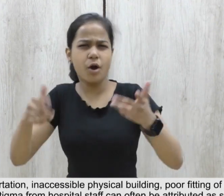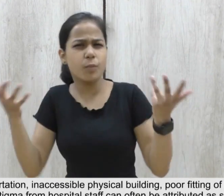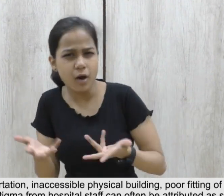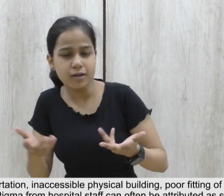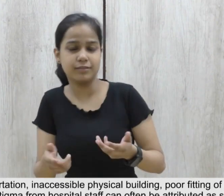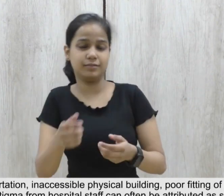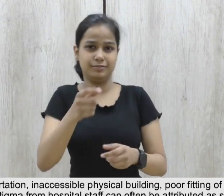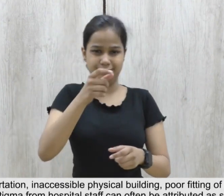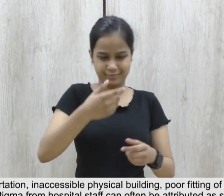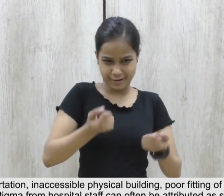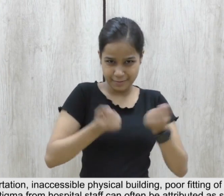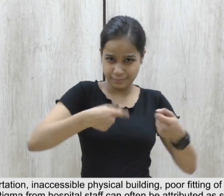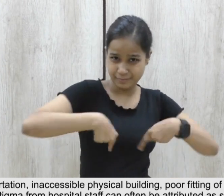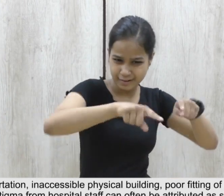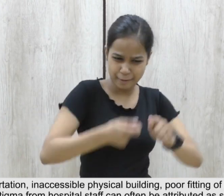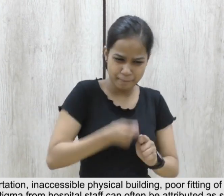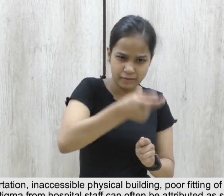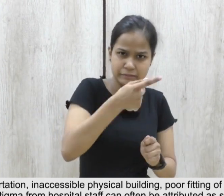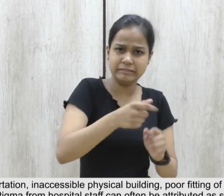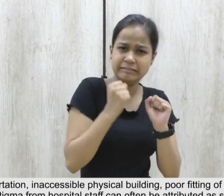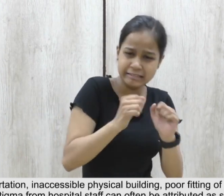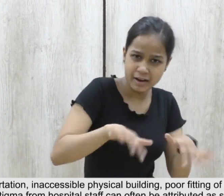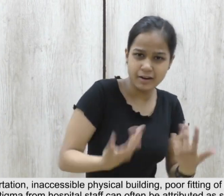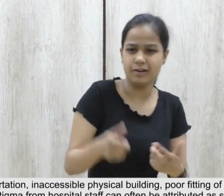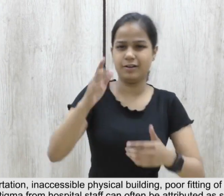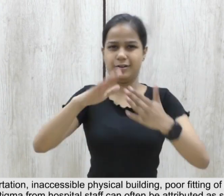inaccessible physical building,